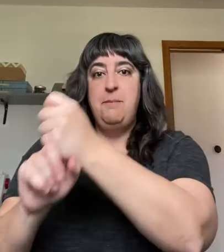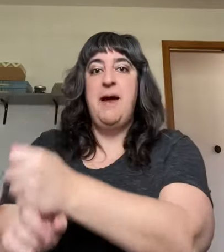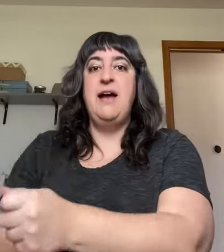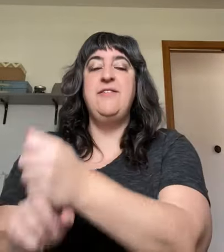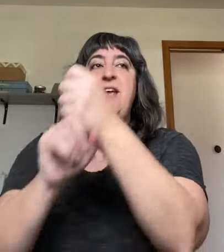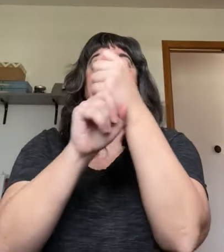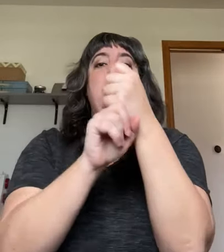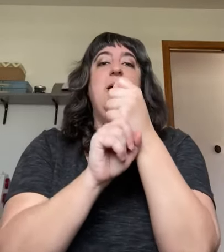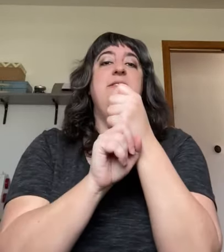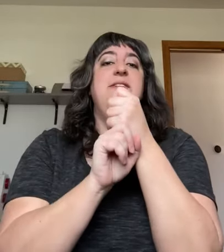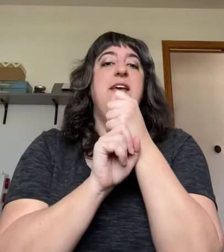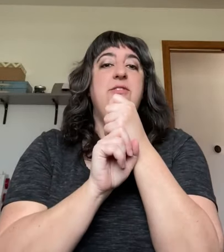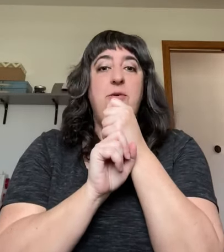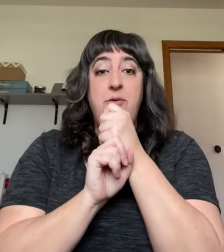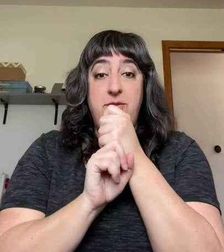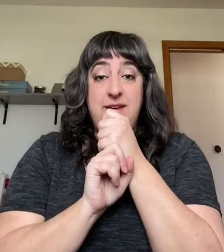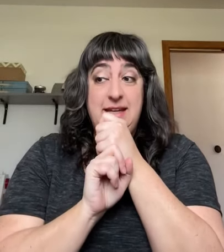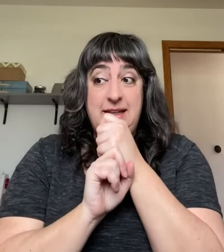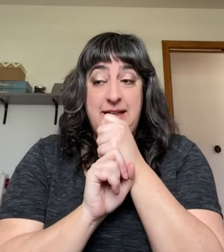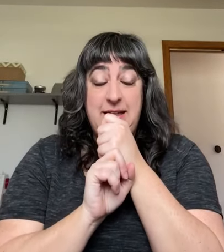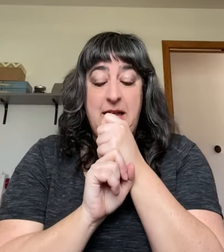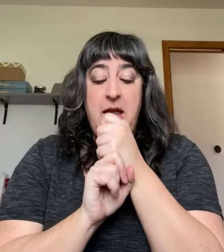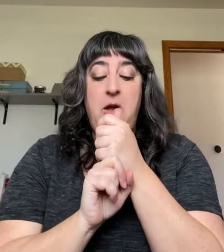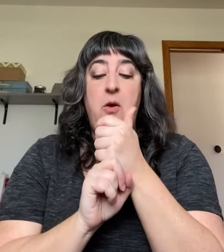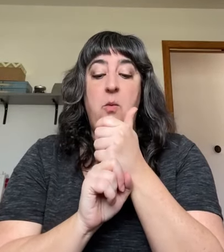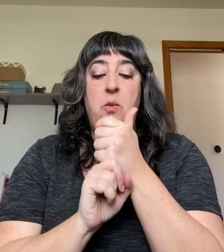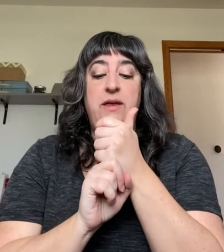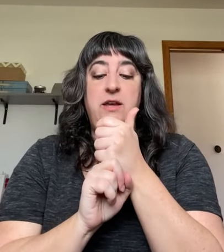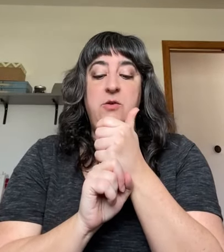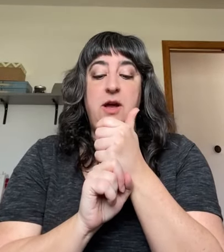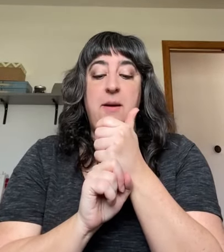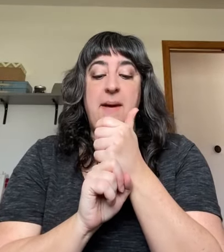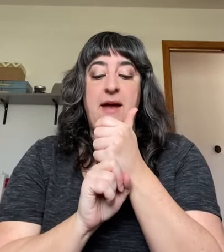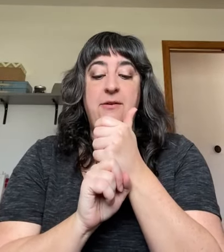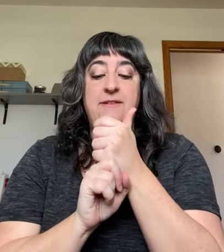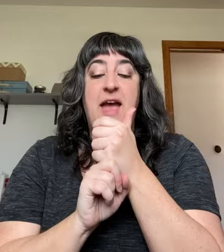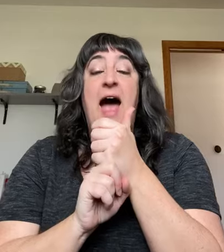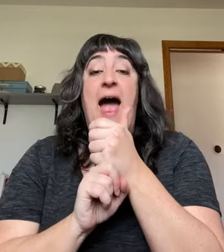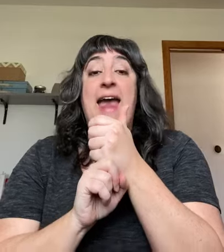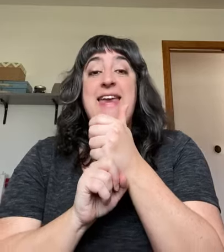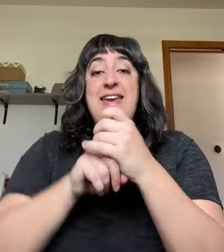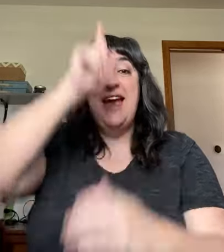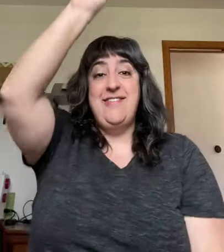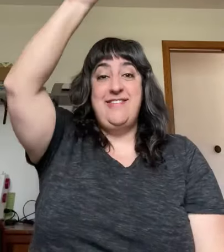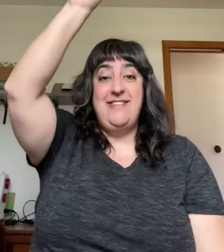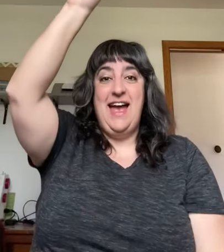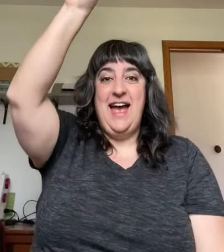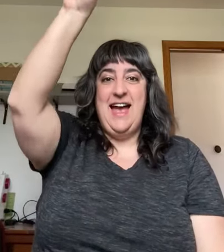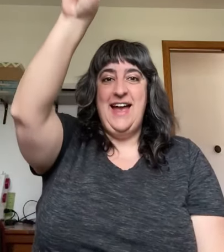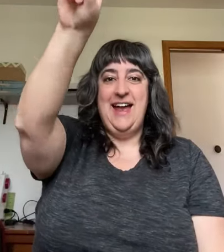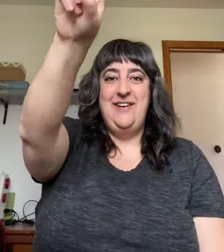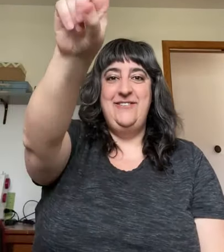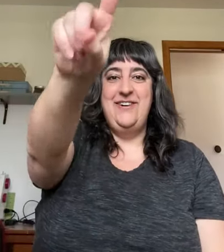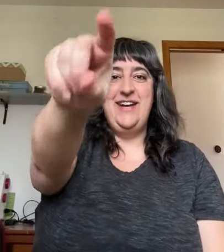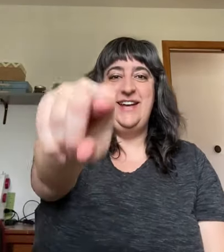box, resting so still. Will you come out? Yes, I will.